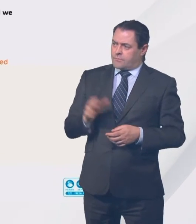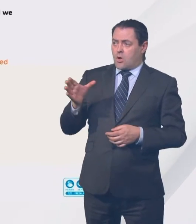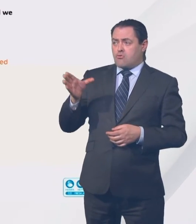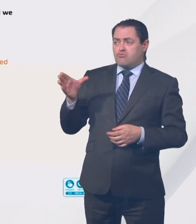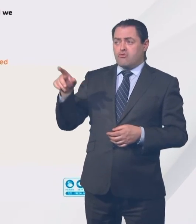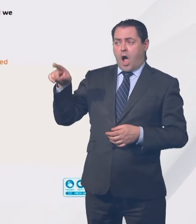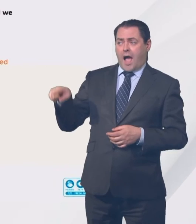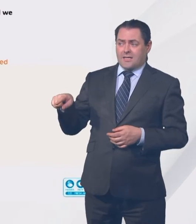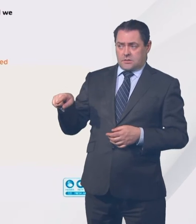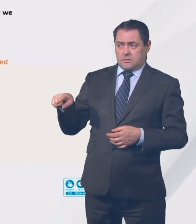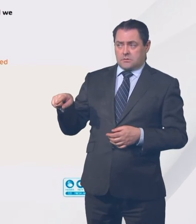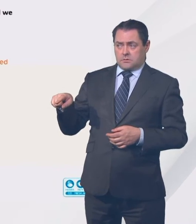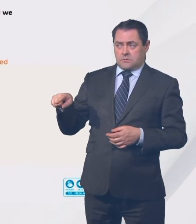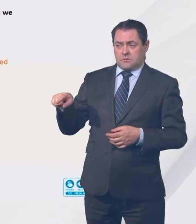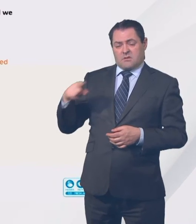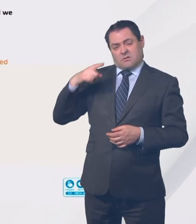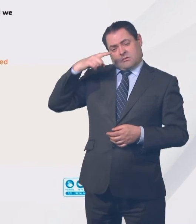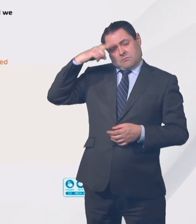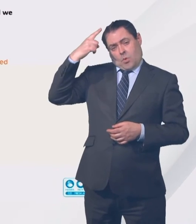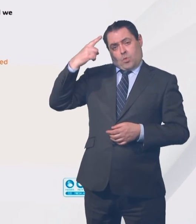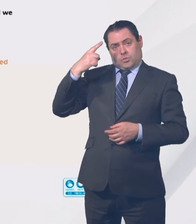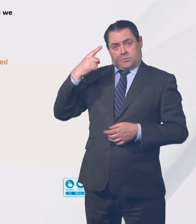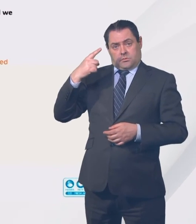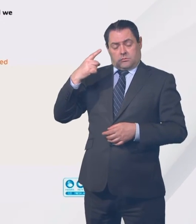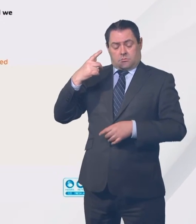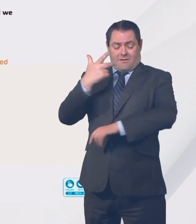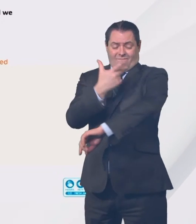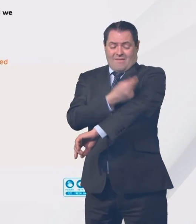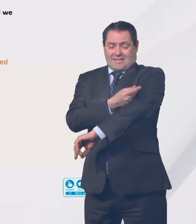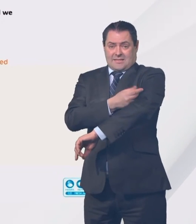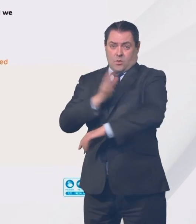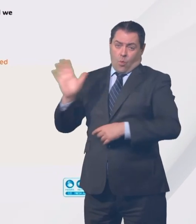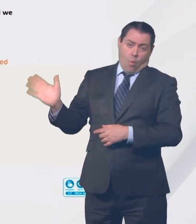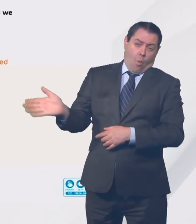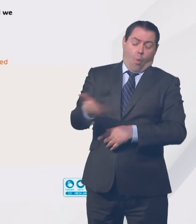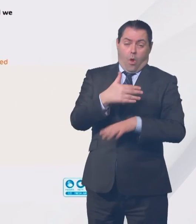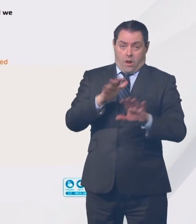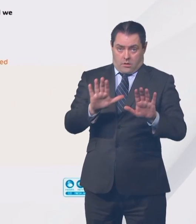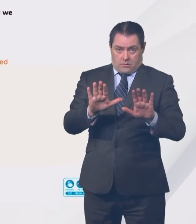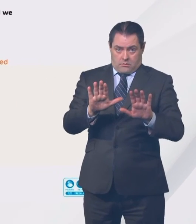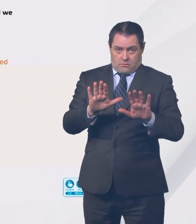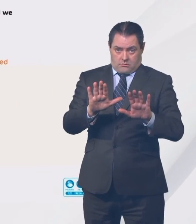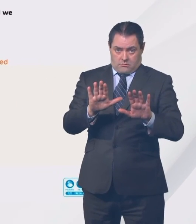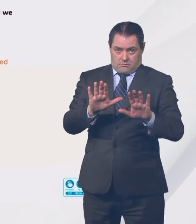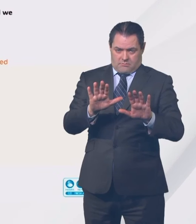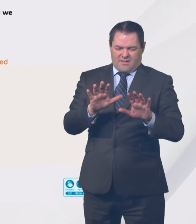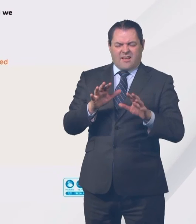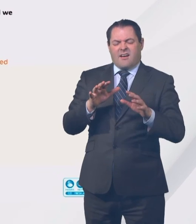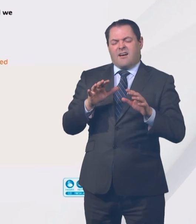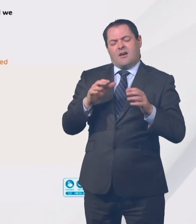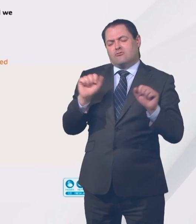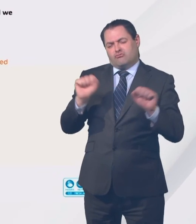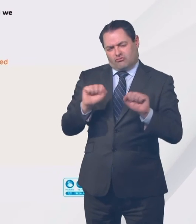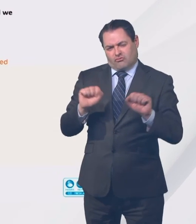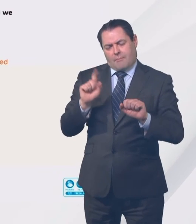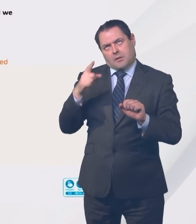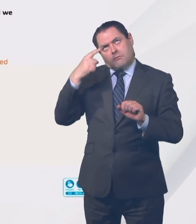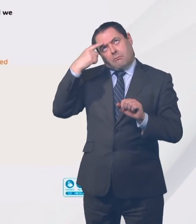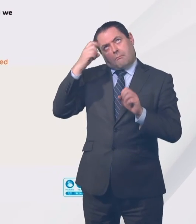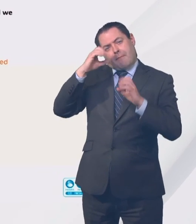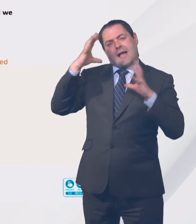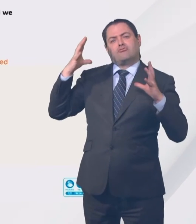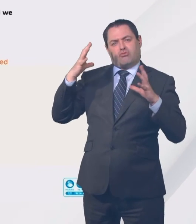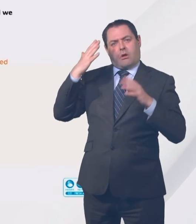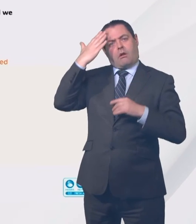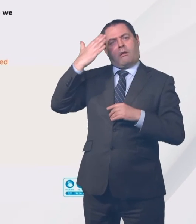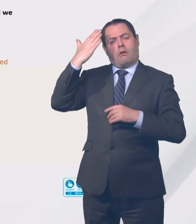you what would happen if all of those people were vaccinated. So if everybody were vaccinated, and this is taking a single dose,